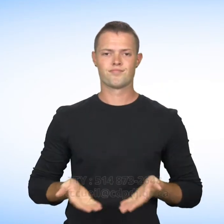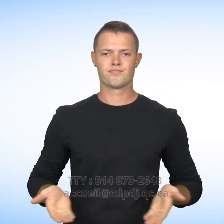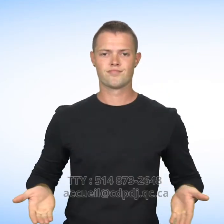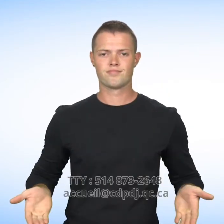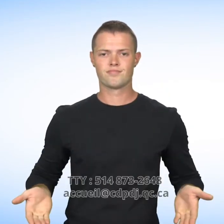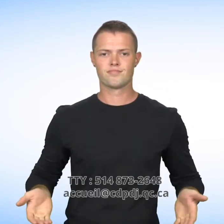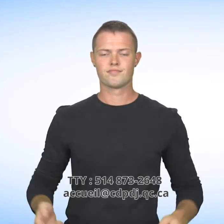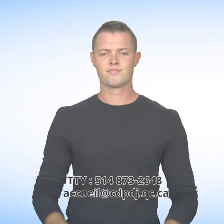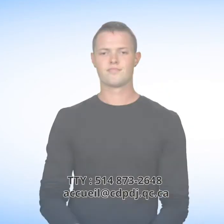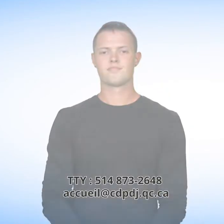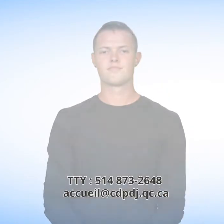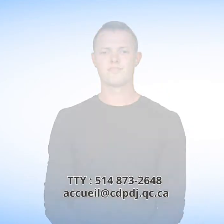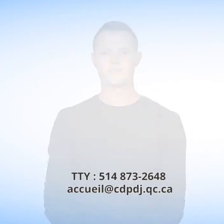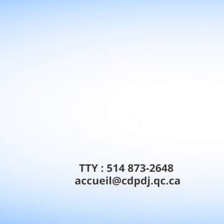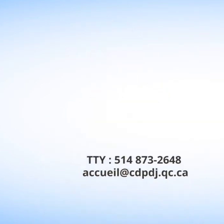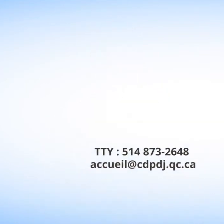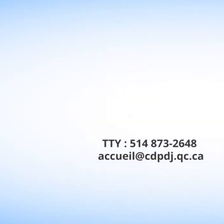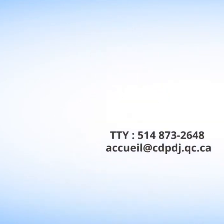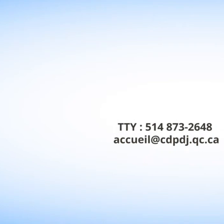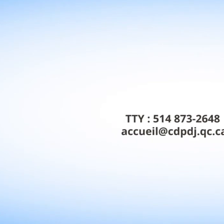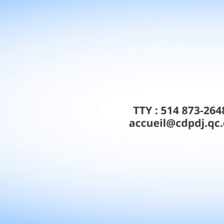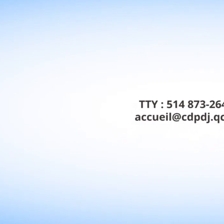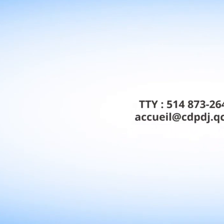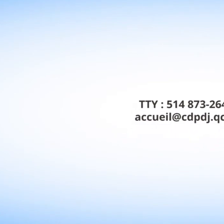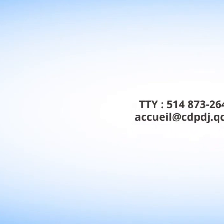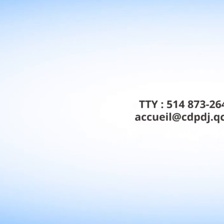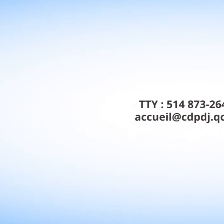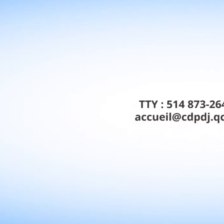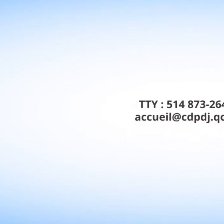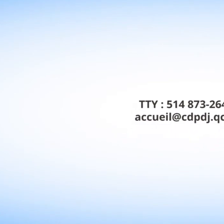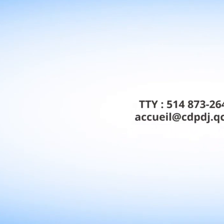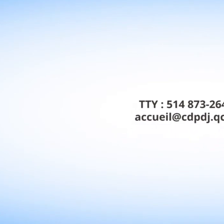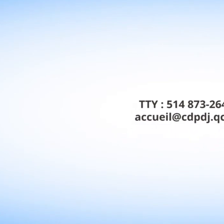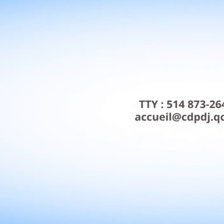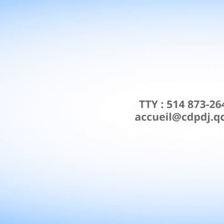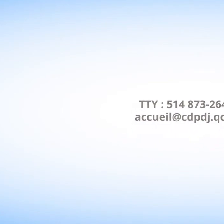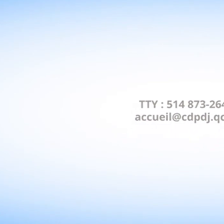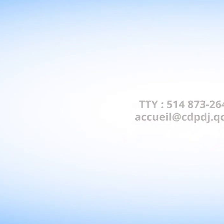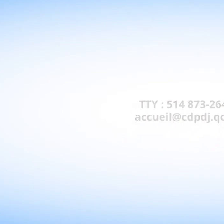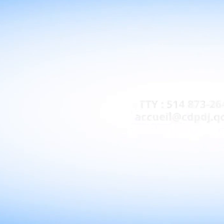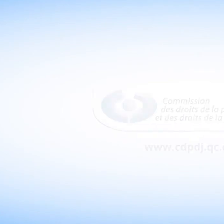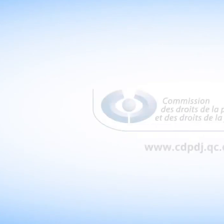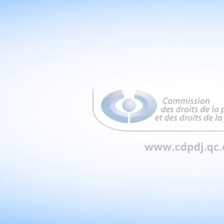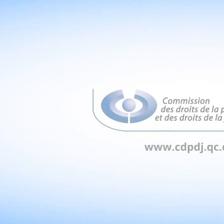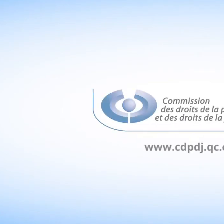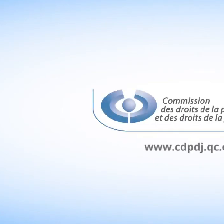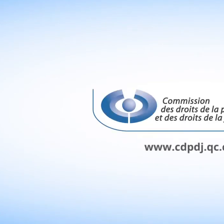TTY 514-873-2648 or by email echoey at cdpdj